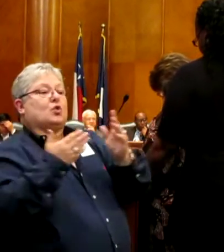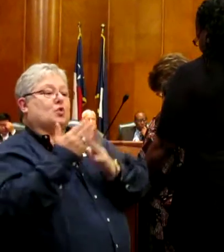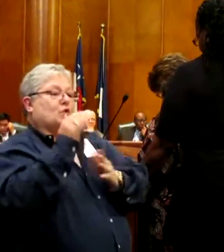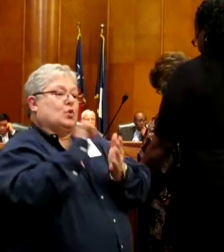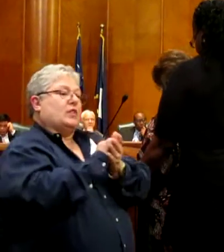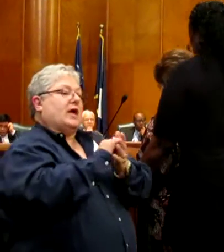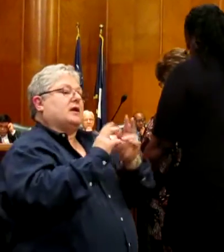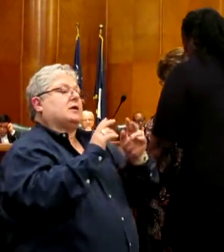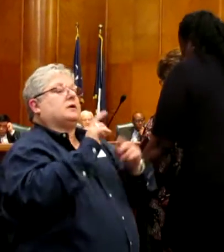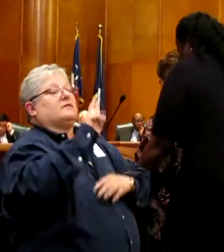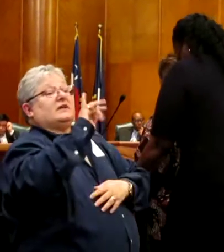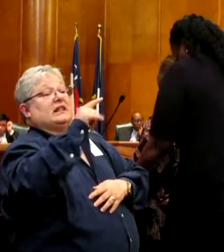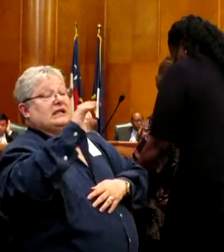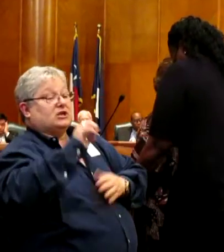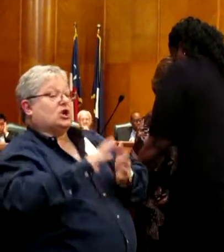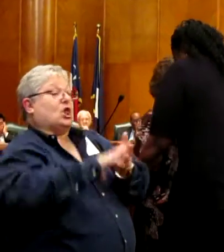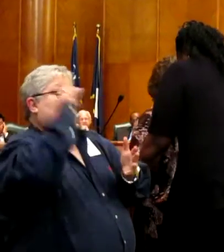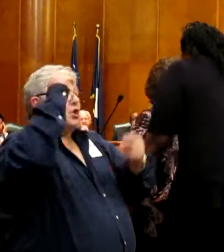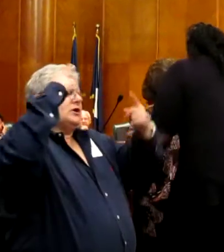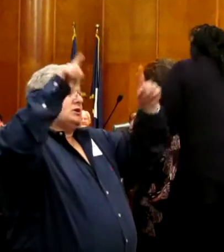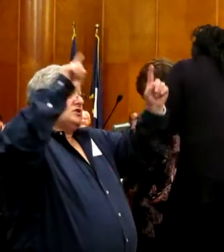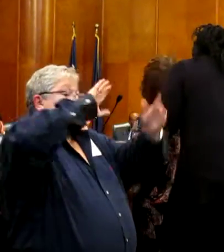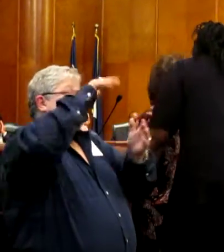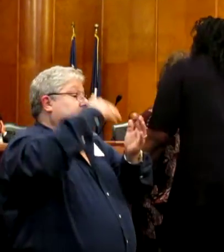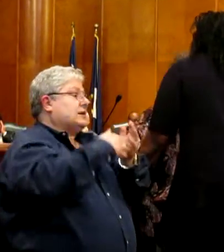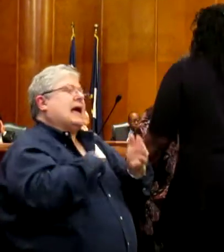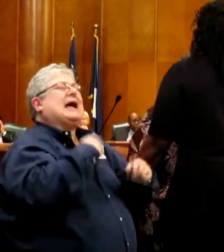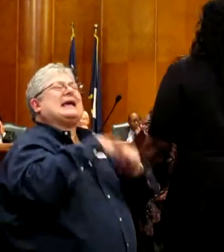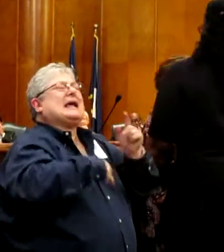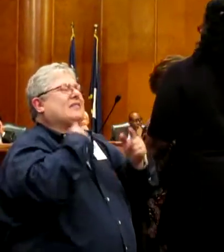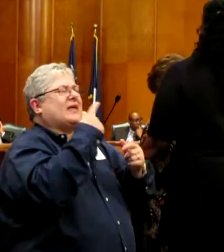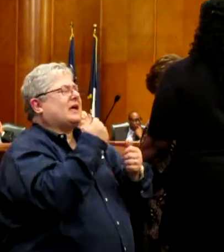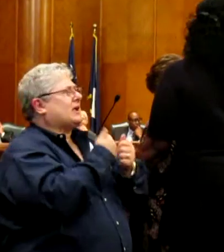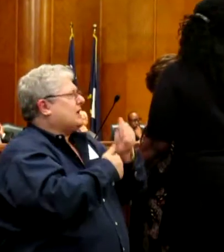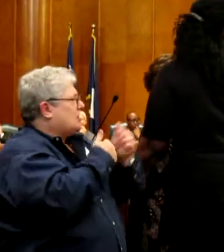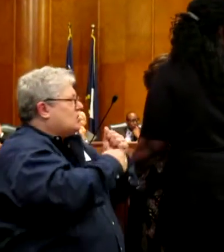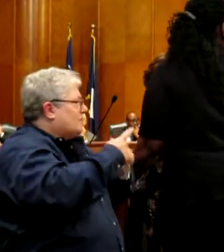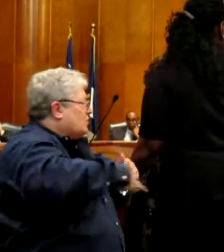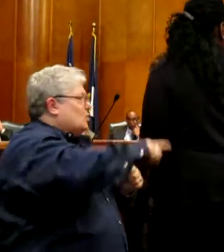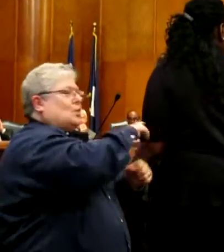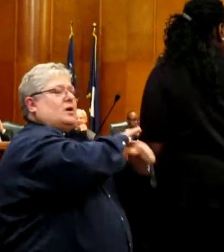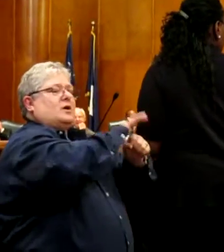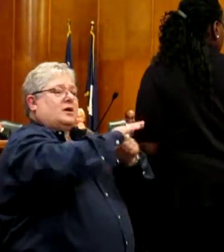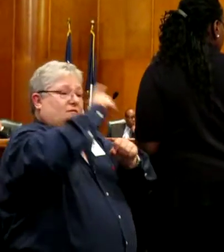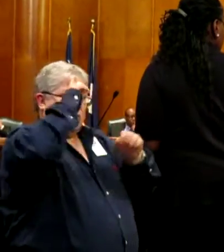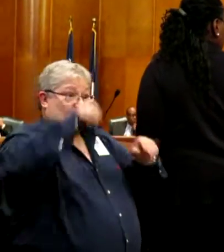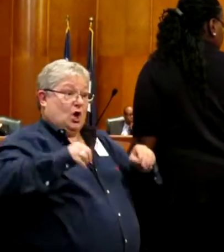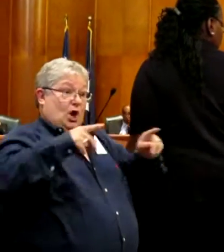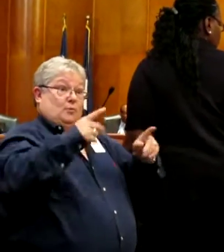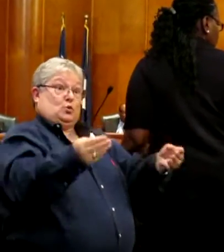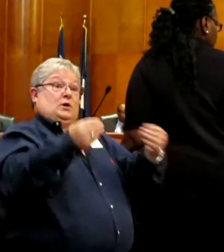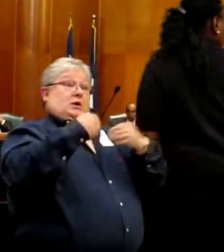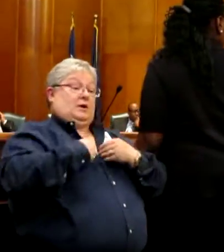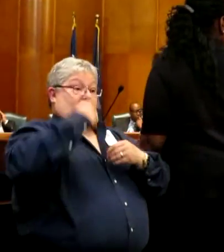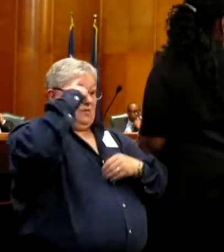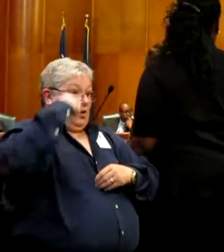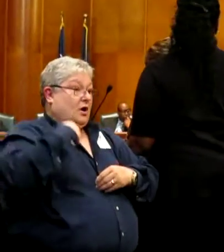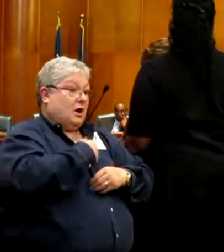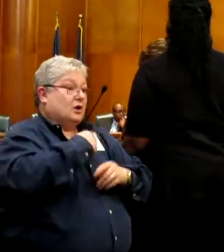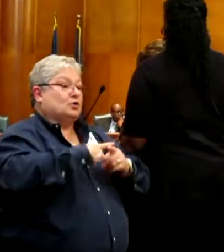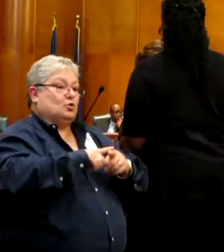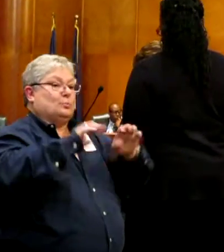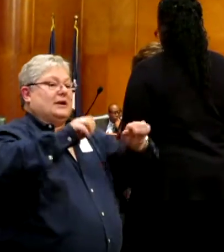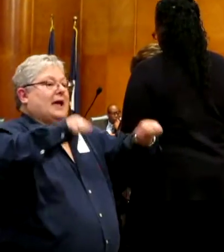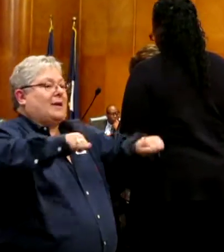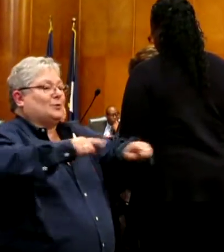Achievement Center. I cannot thank each of you enough for the opportunities that you provided for us in order to do